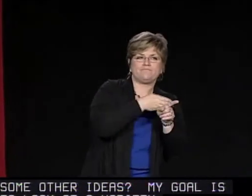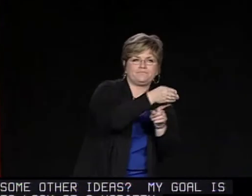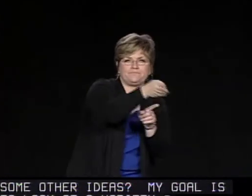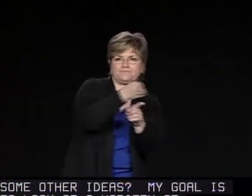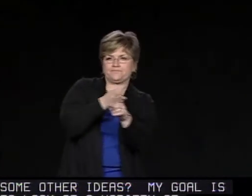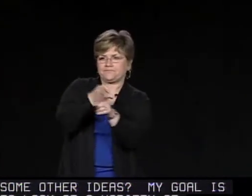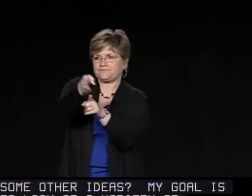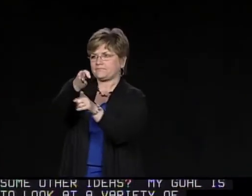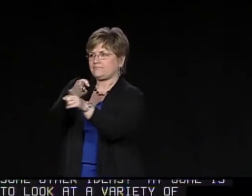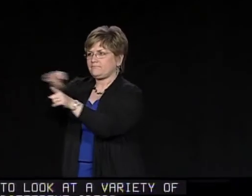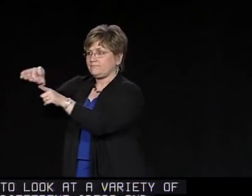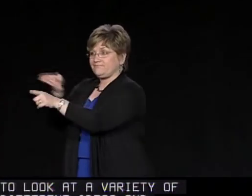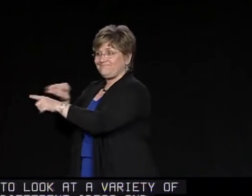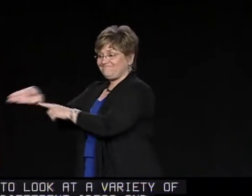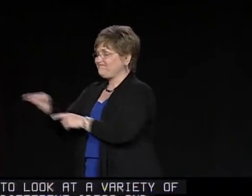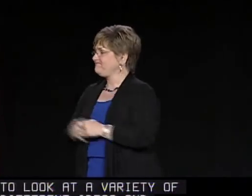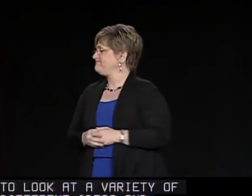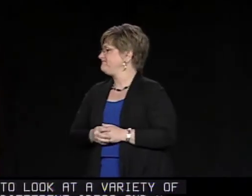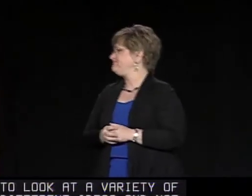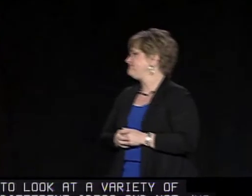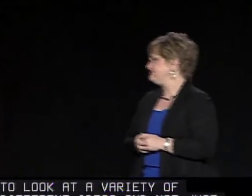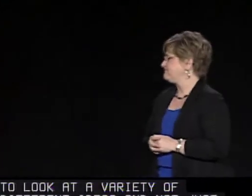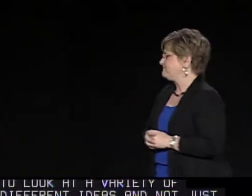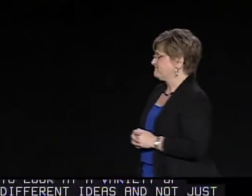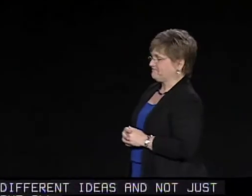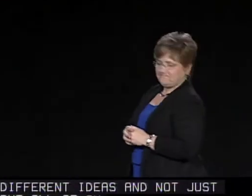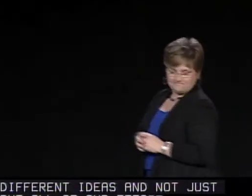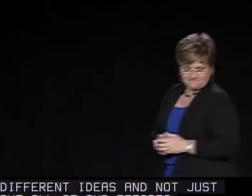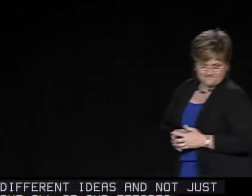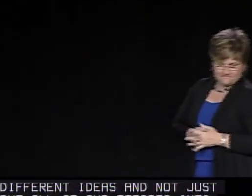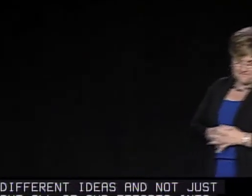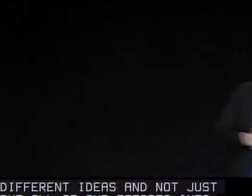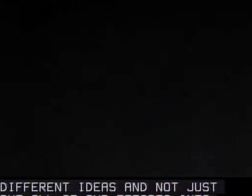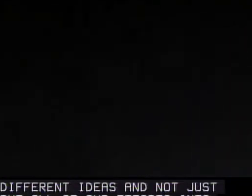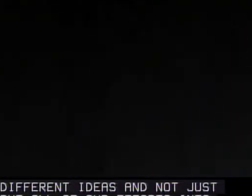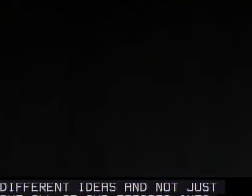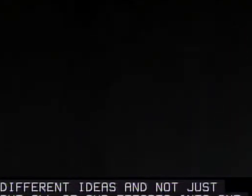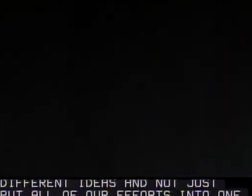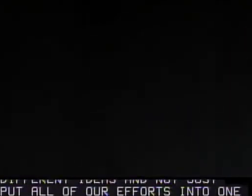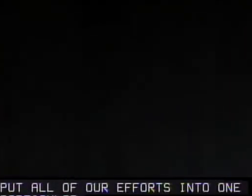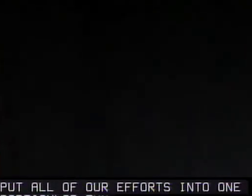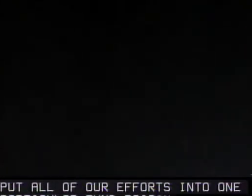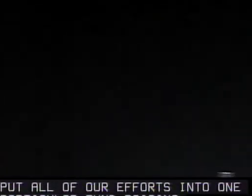just put all of our efforts into one particular fundraising idea, but look at a variety of ideas.